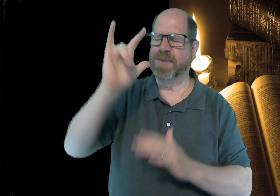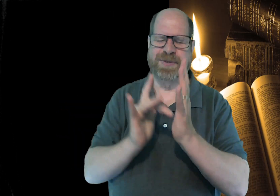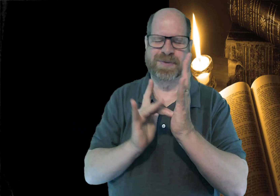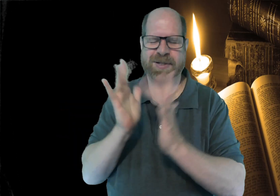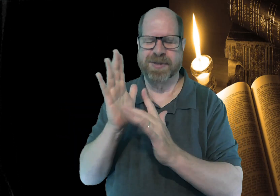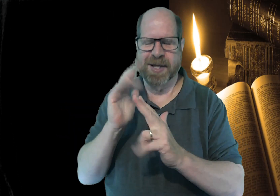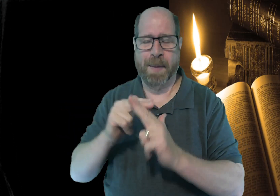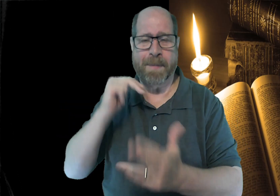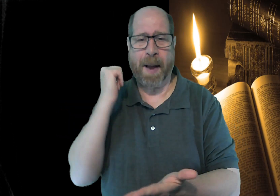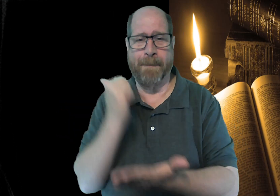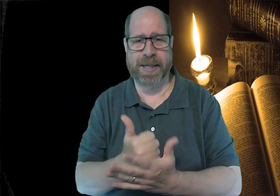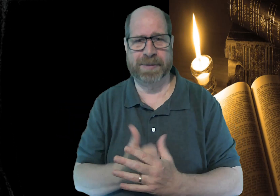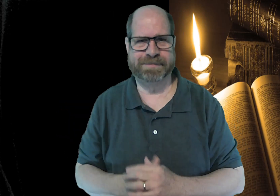love you. In Jesus' name, amen.